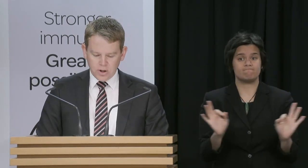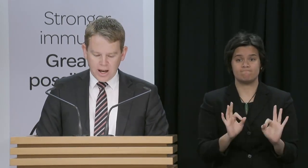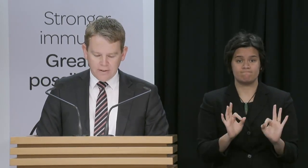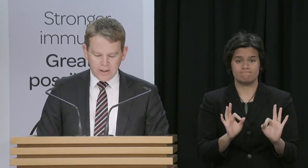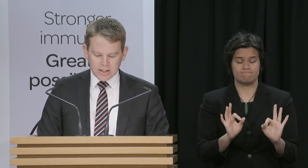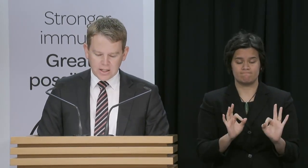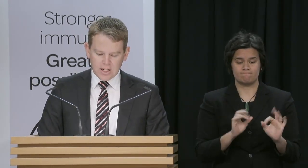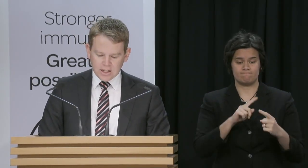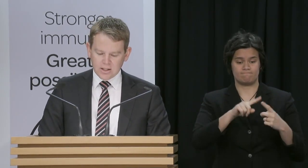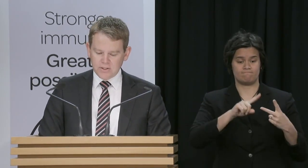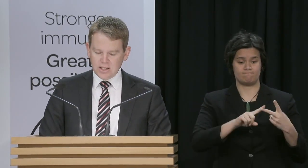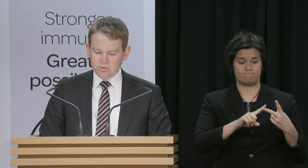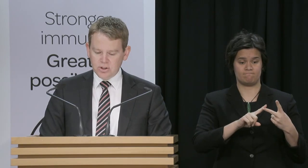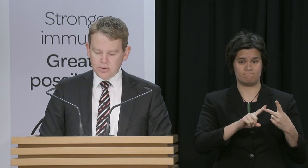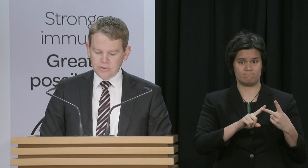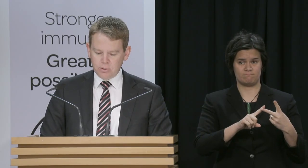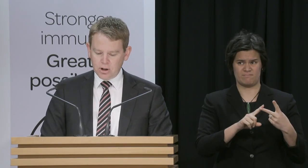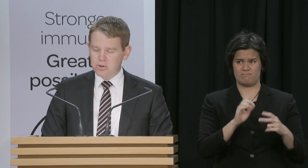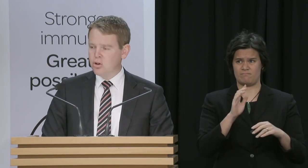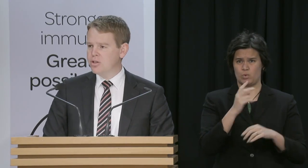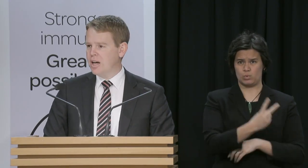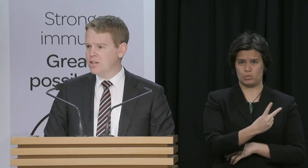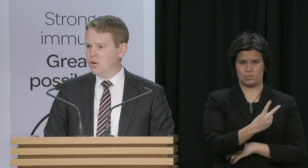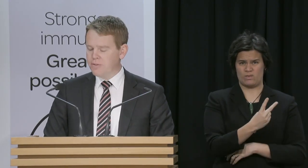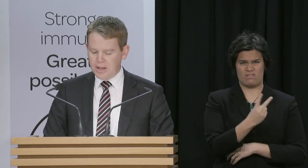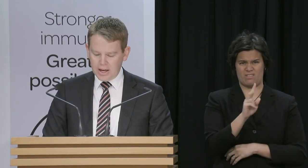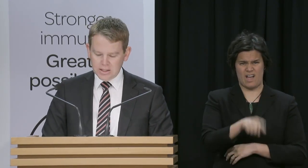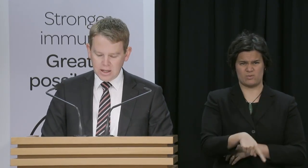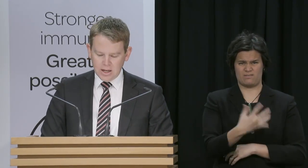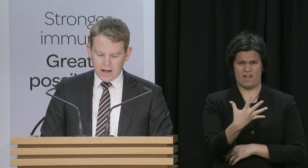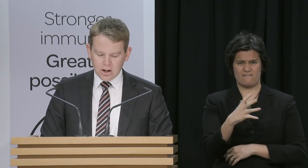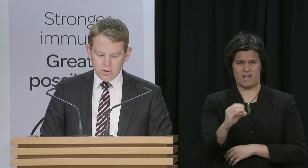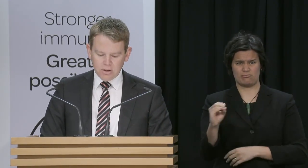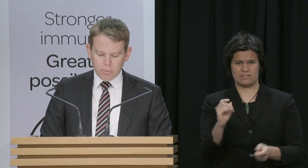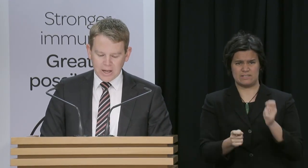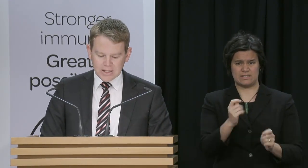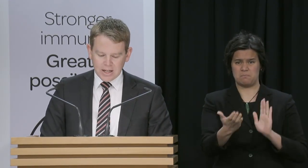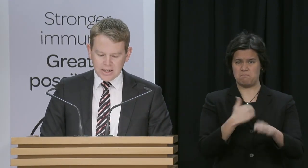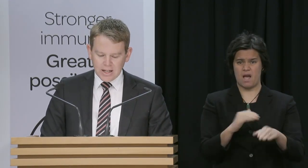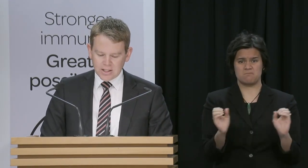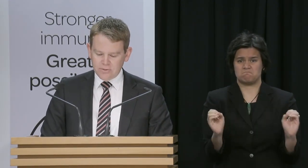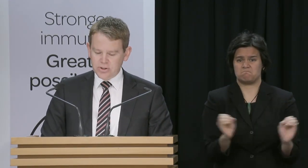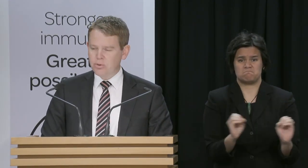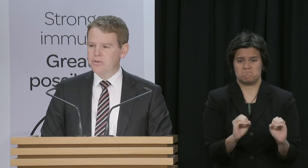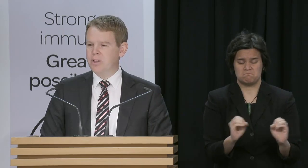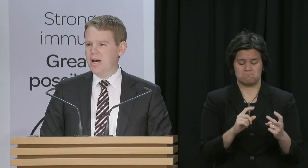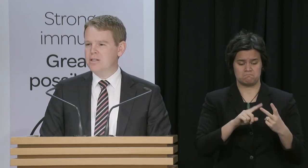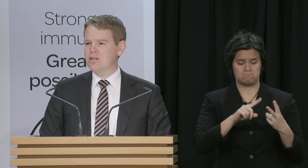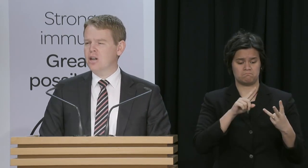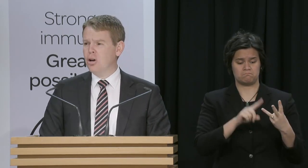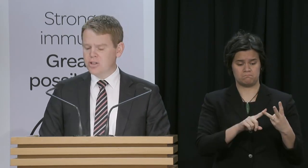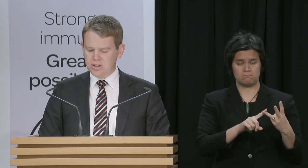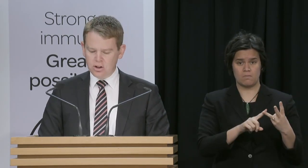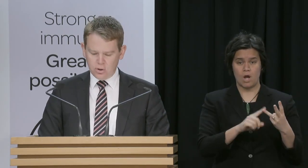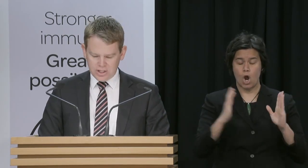nearly 2,500 negative test results from close contacts of the case, including repeat negative results from the